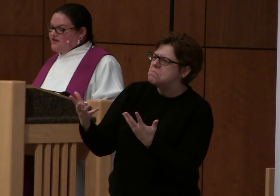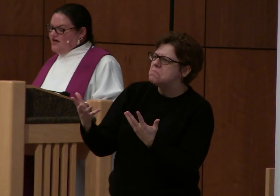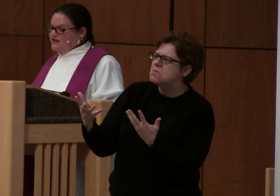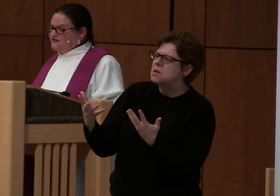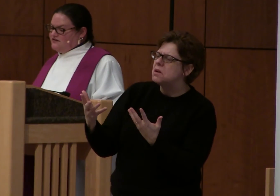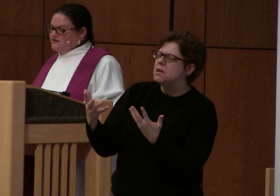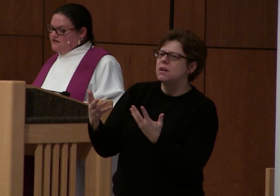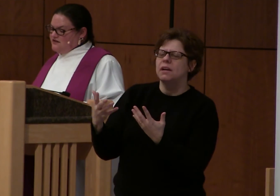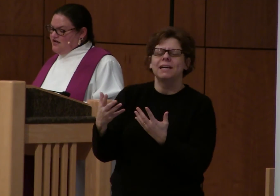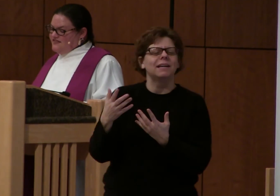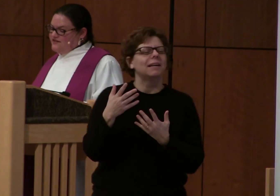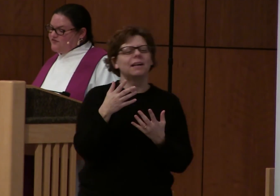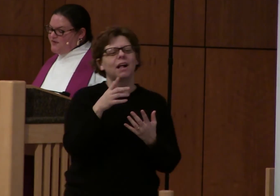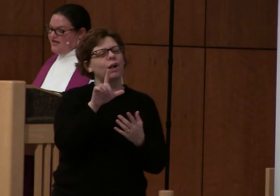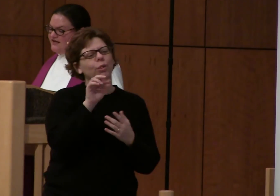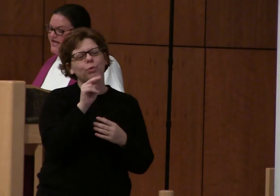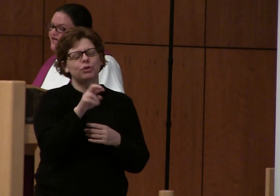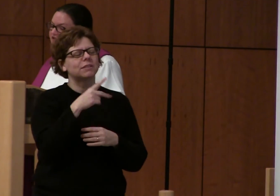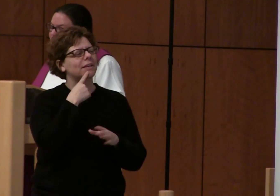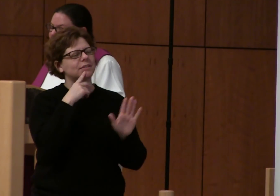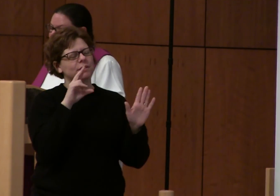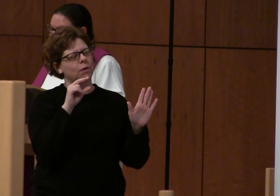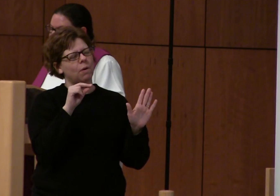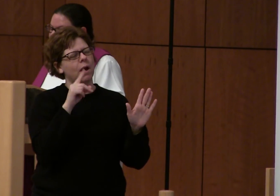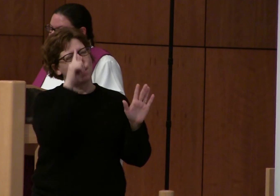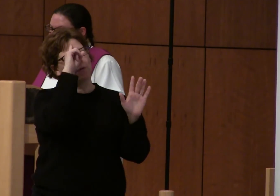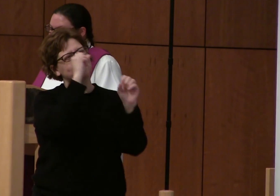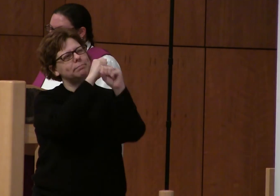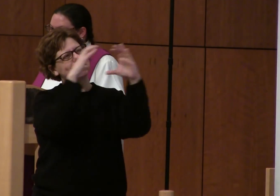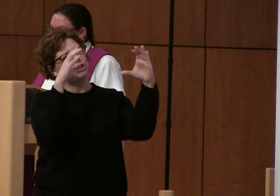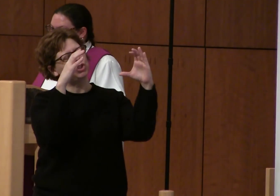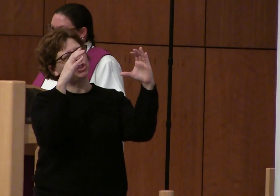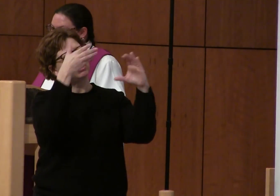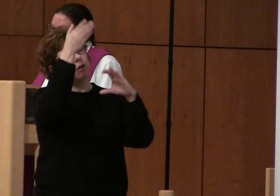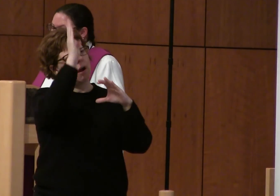when I think of God, I think of a man hanging on a tree.